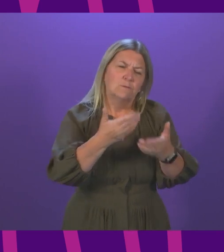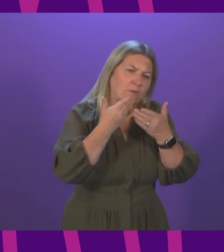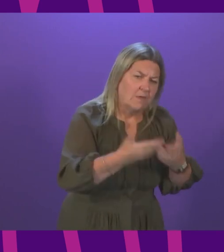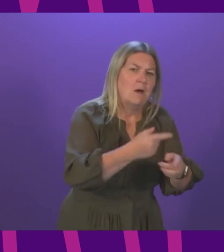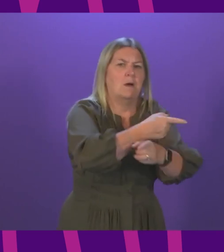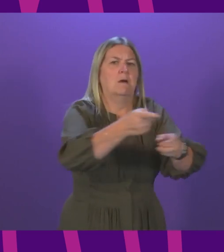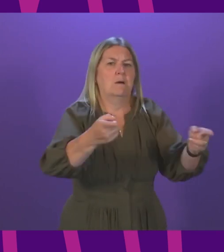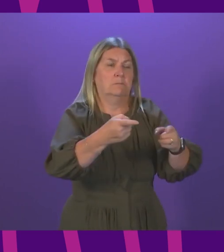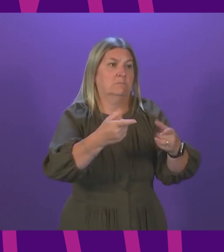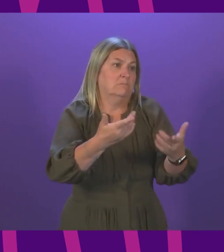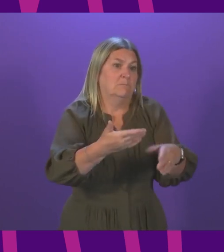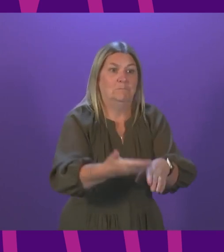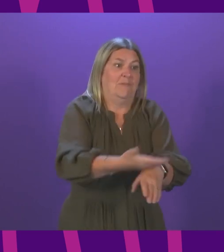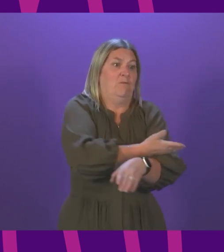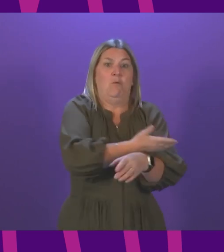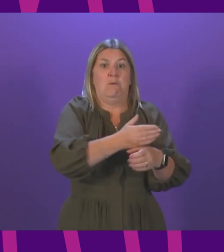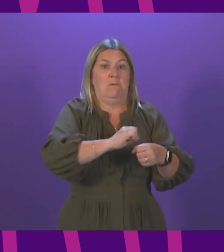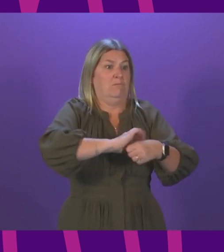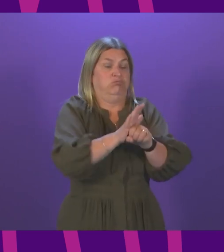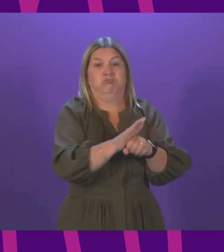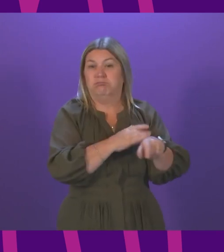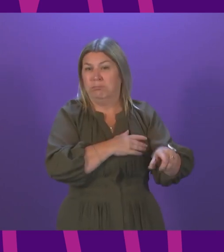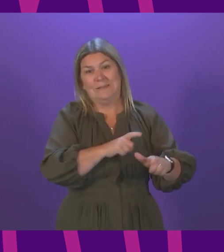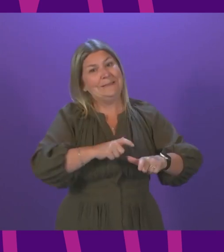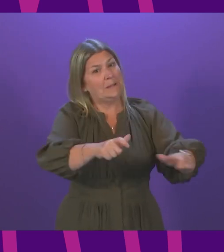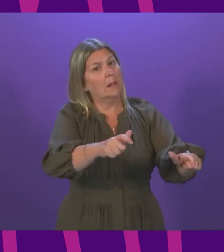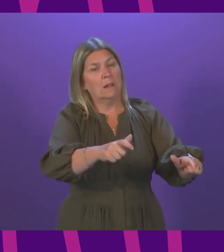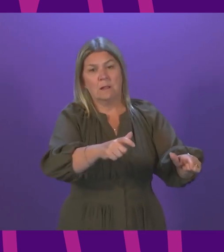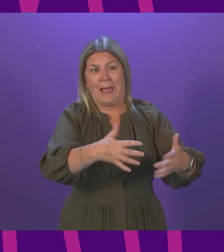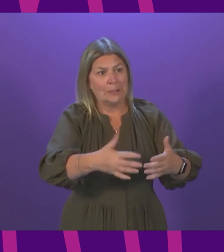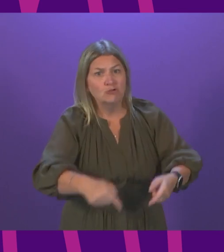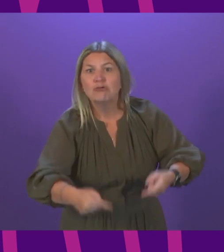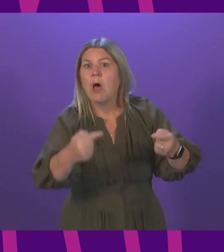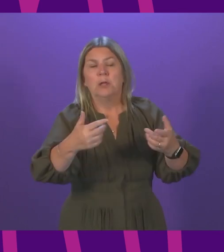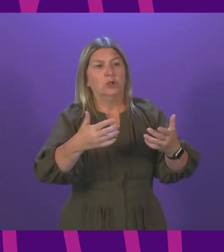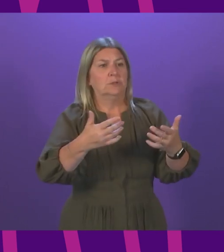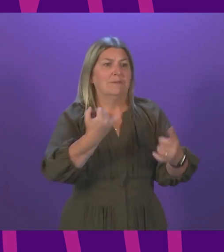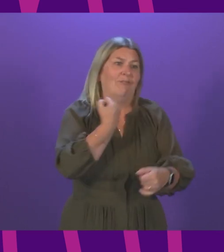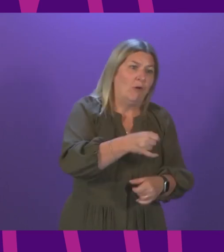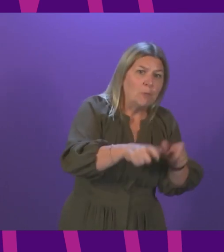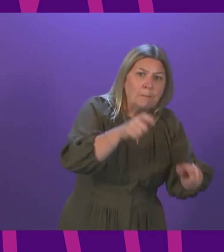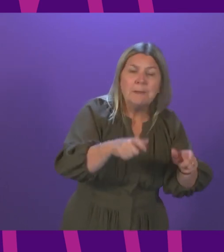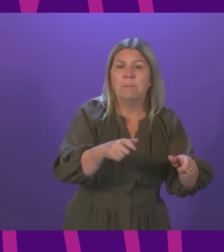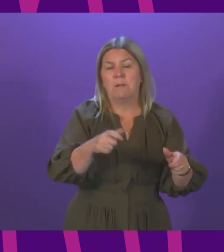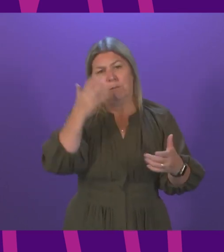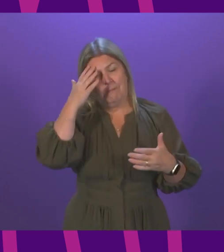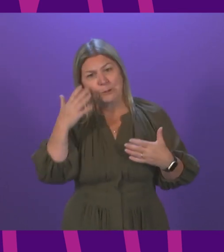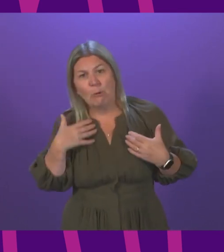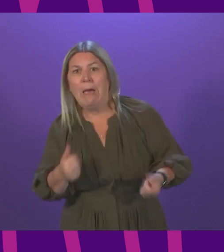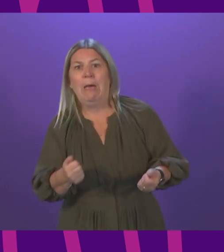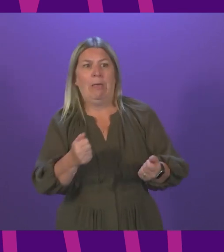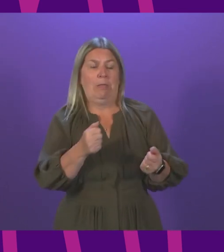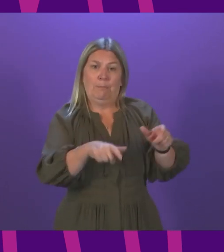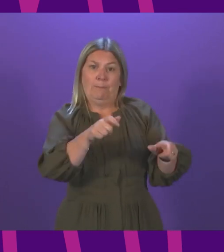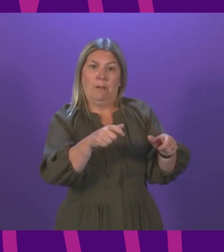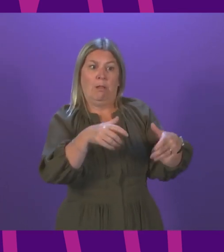Even pre-pandemic, we know they were often at the forefront when it came to challenges around people that were vulnerable and particular mental health challenges.